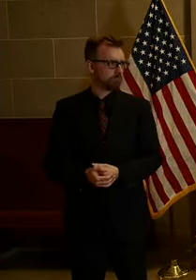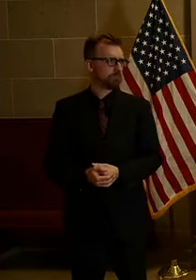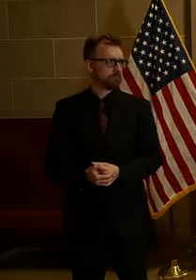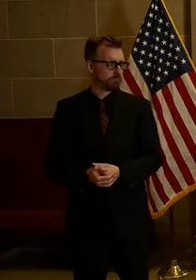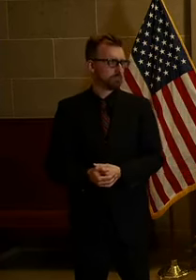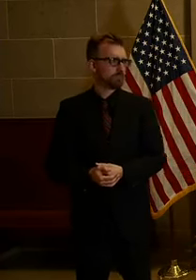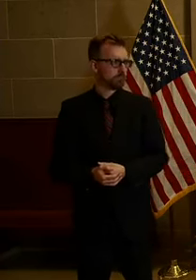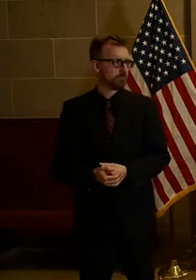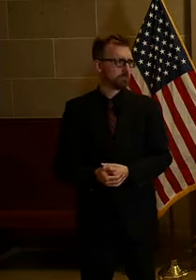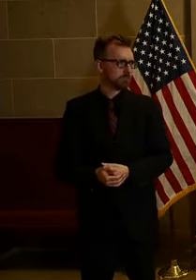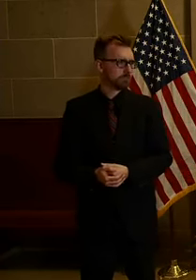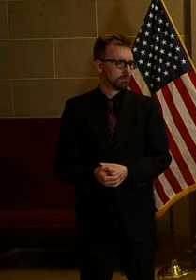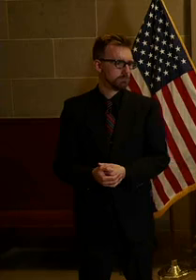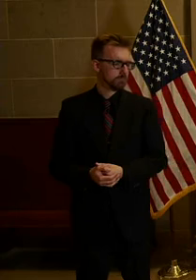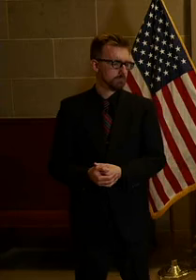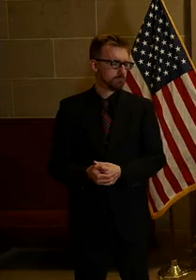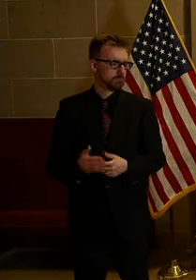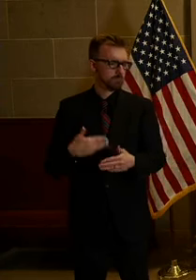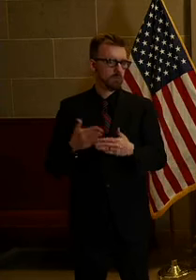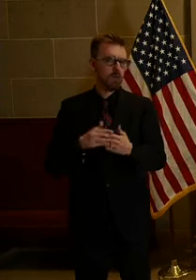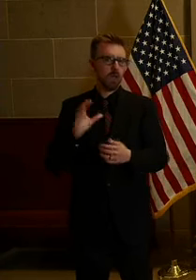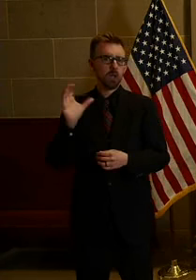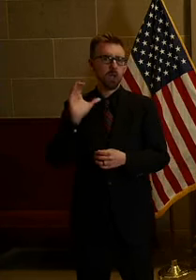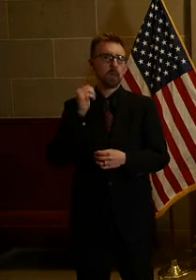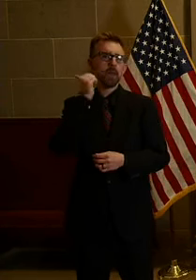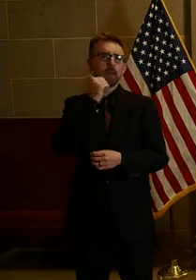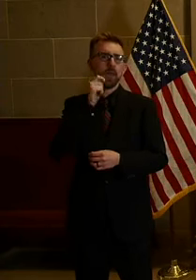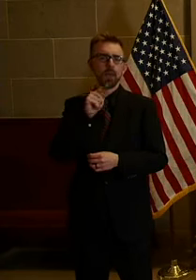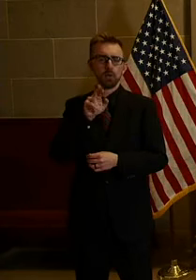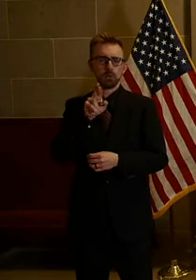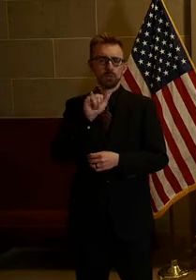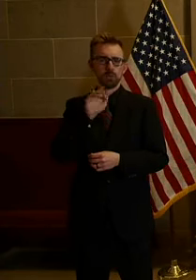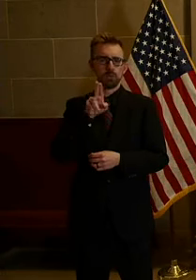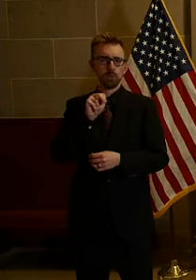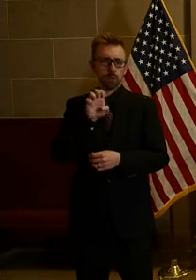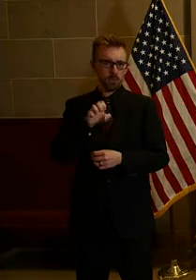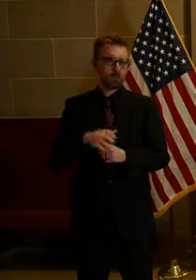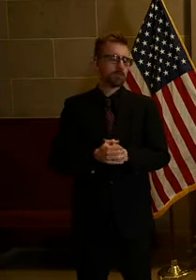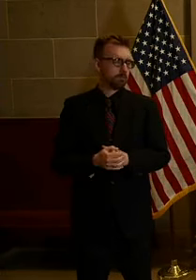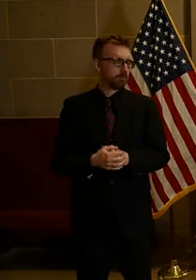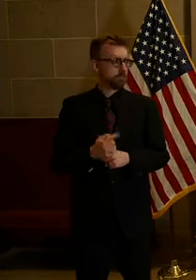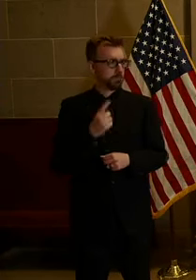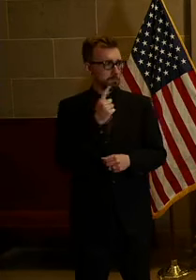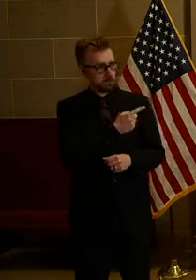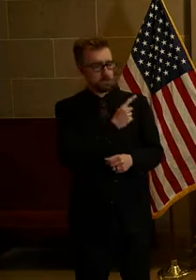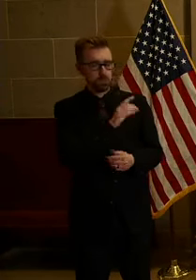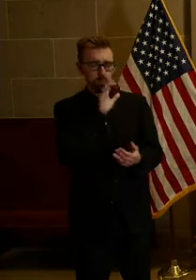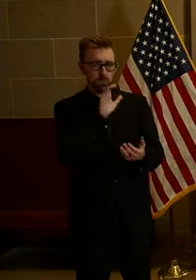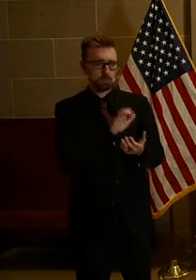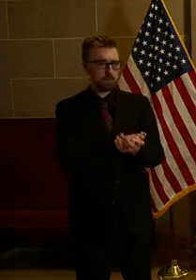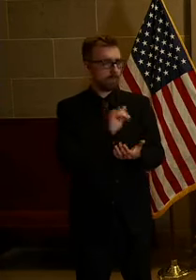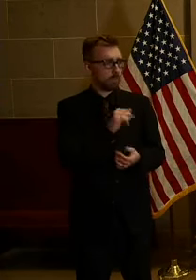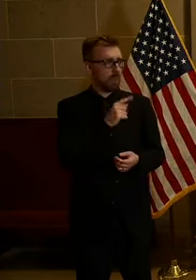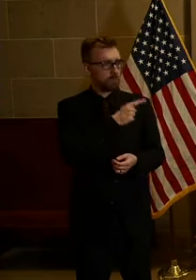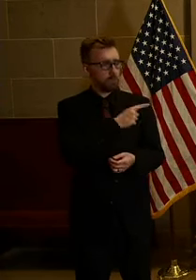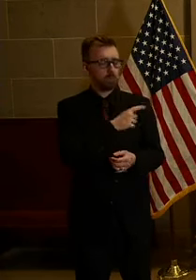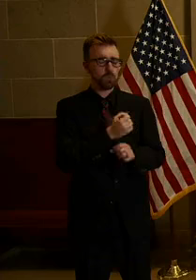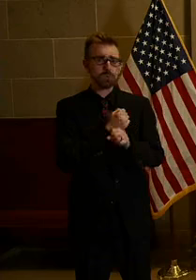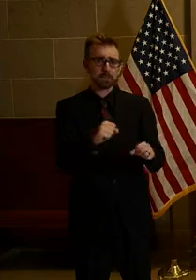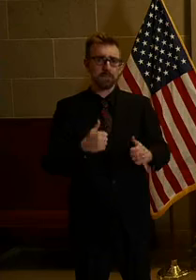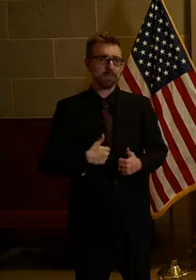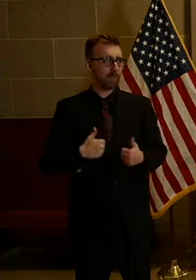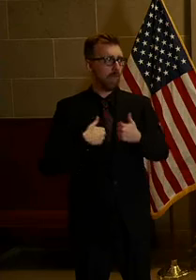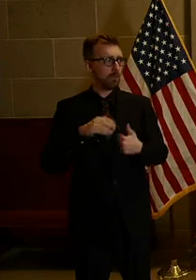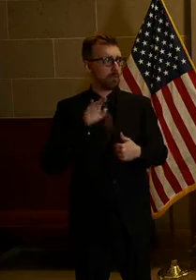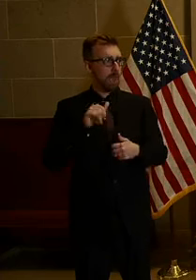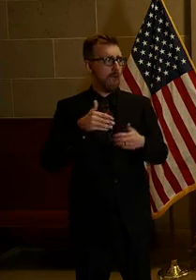This is Governor from Rudy Keller, Columbia Daily Tribune. Do you believe that you are saving lives by